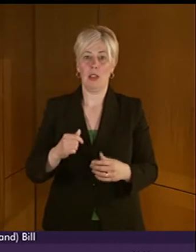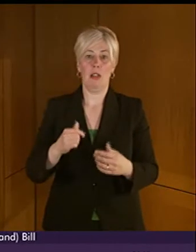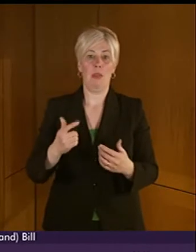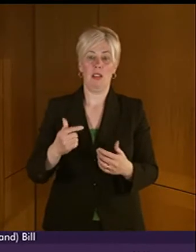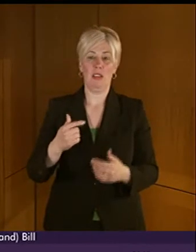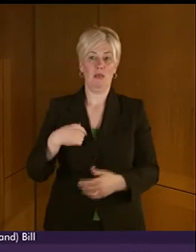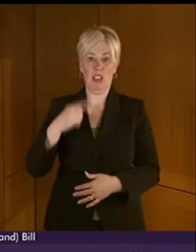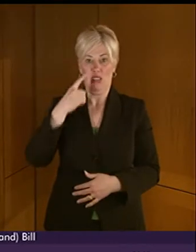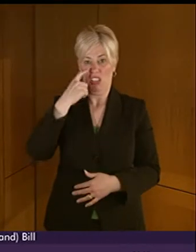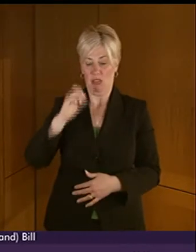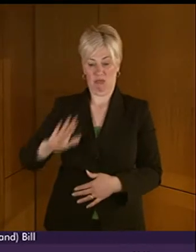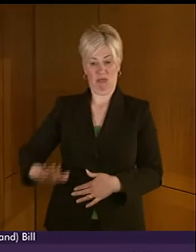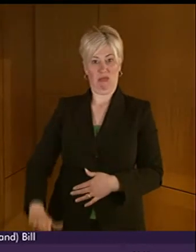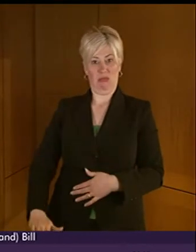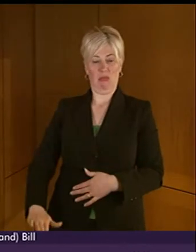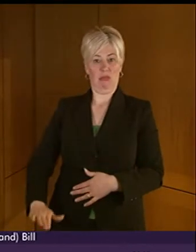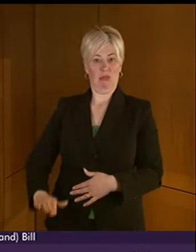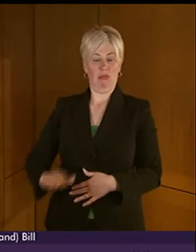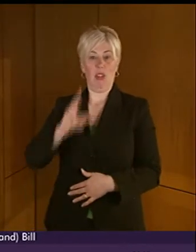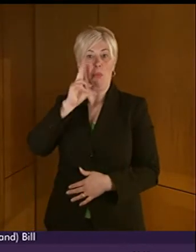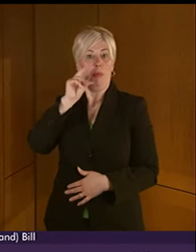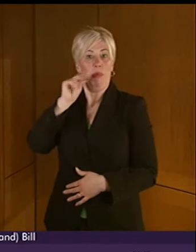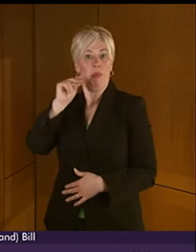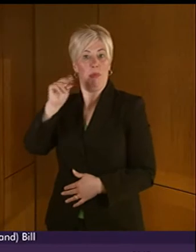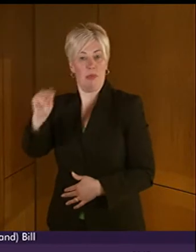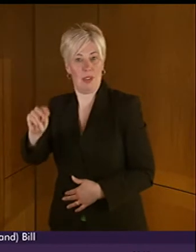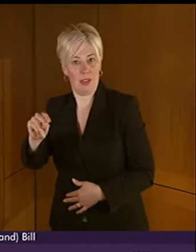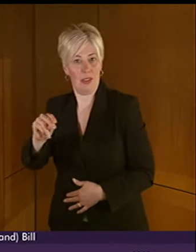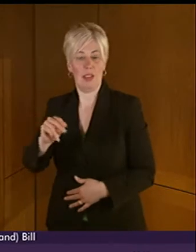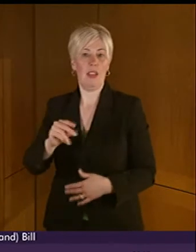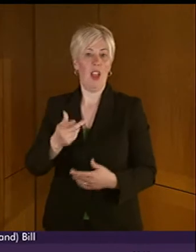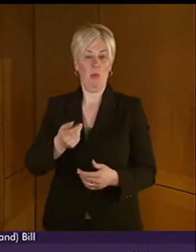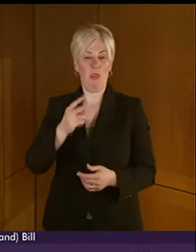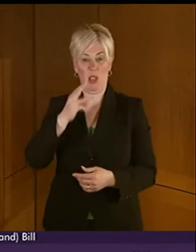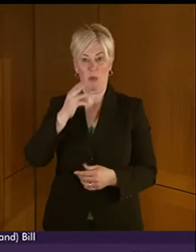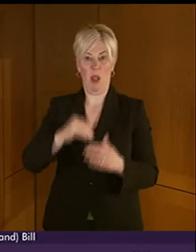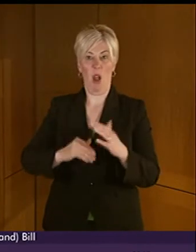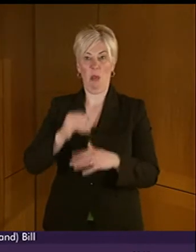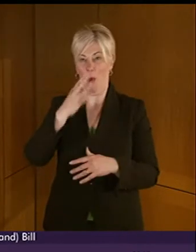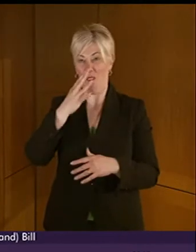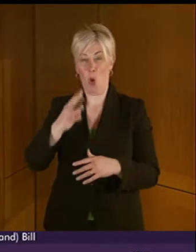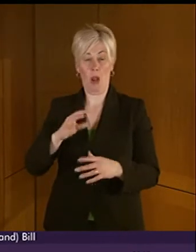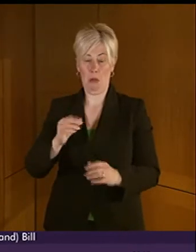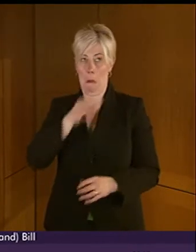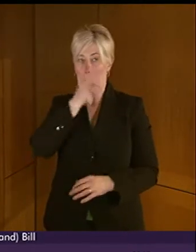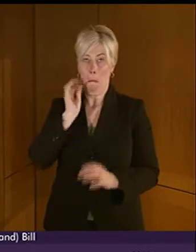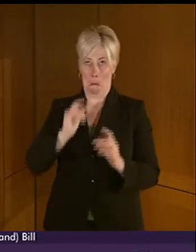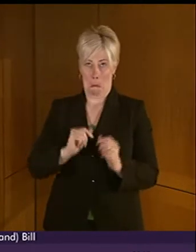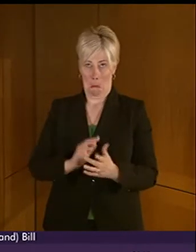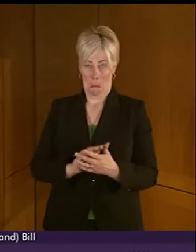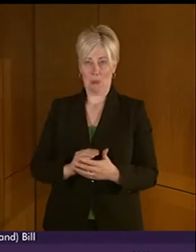three years of my life. Some people suggest I should follow that tradition today. As a newcomer to the